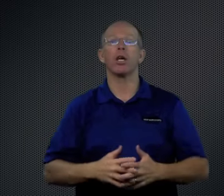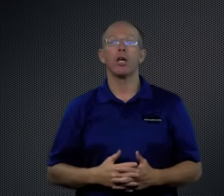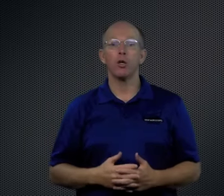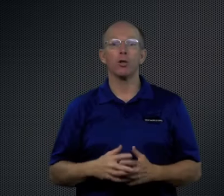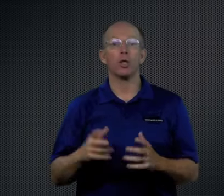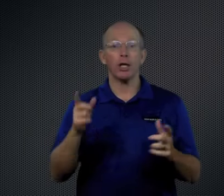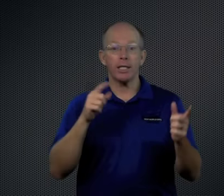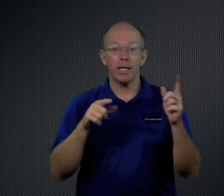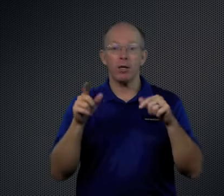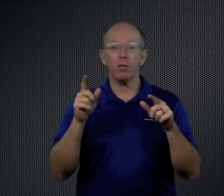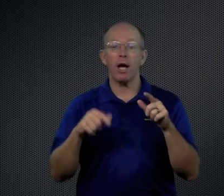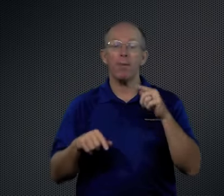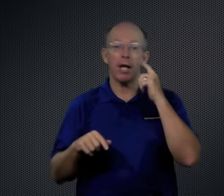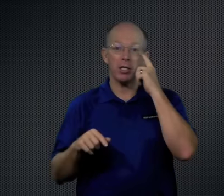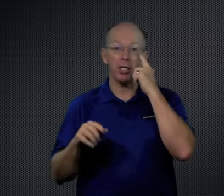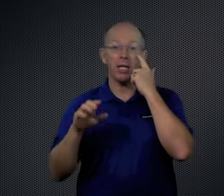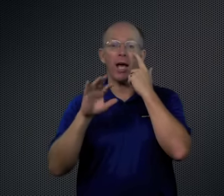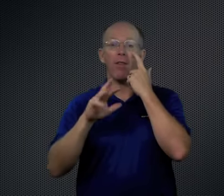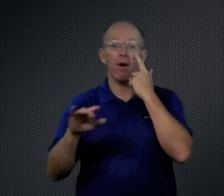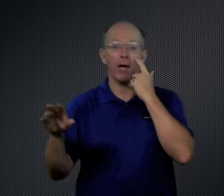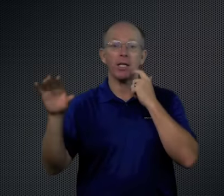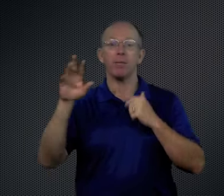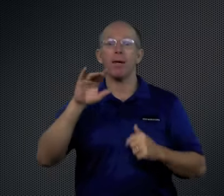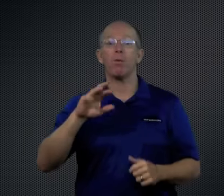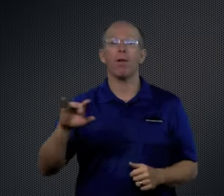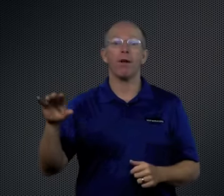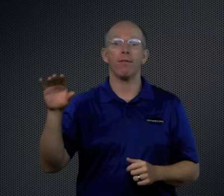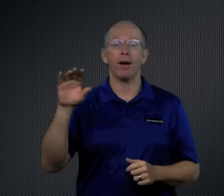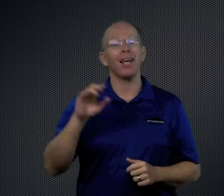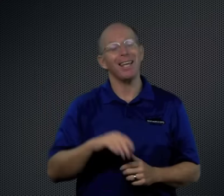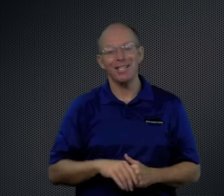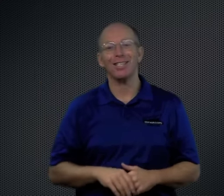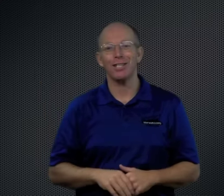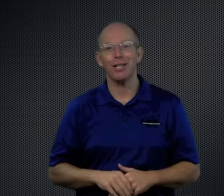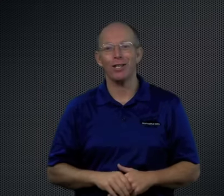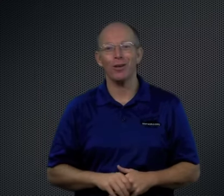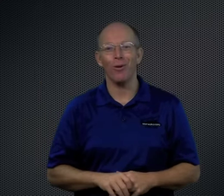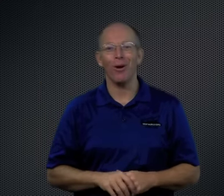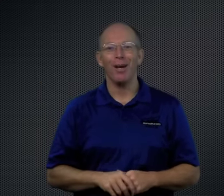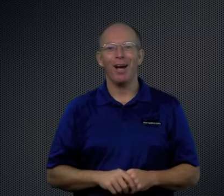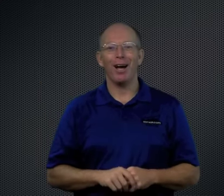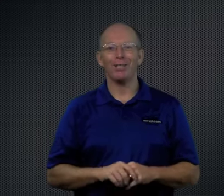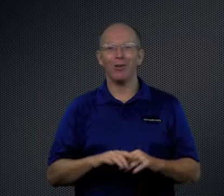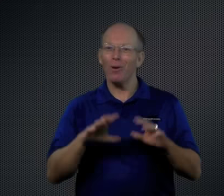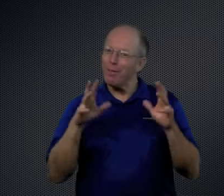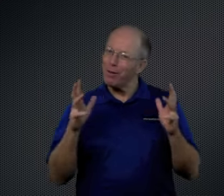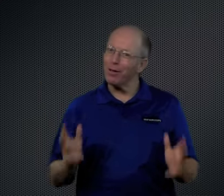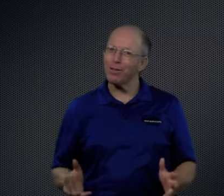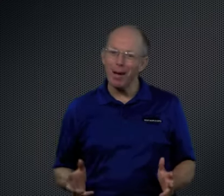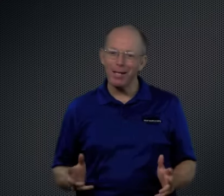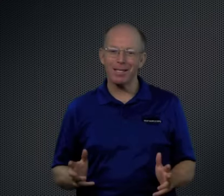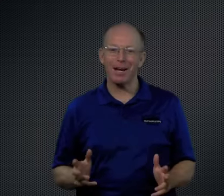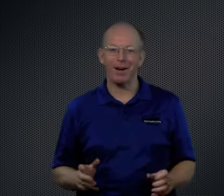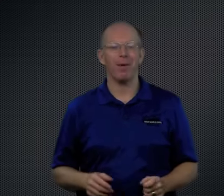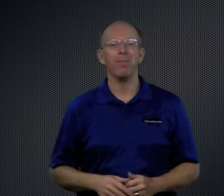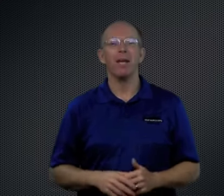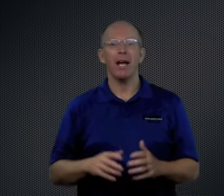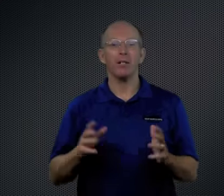you'll start to see those combinations, and they'll get to be where they're very easy to do. So don't let fingerspelling scare you. Here's